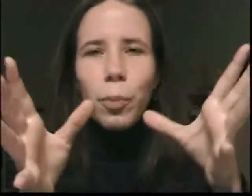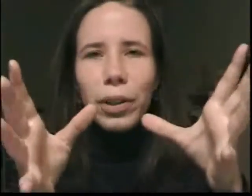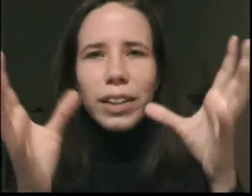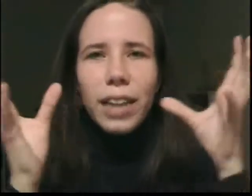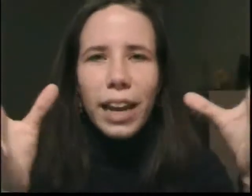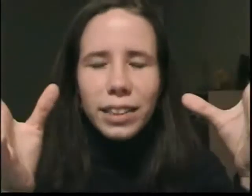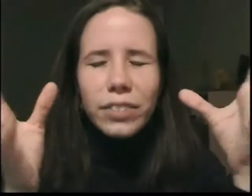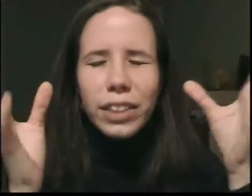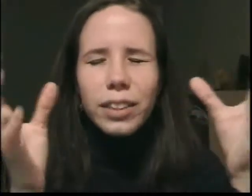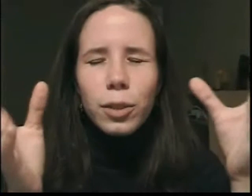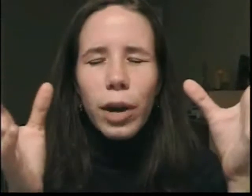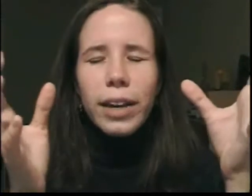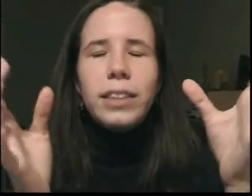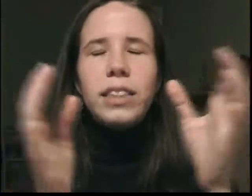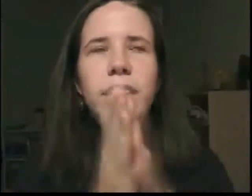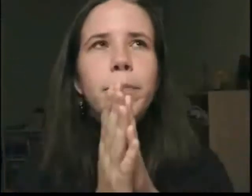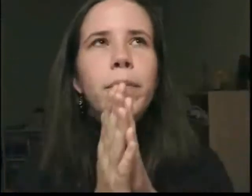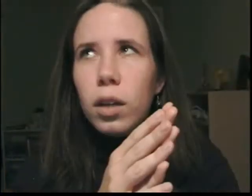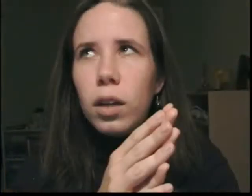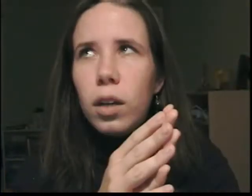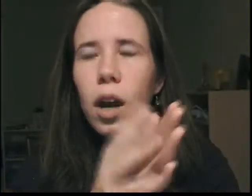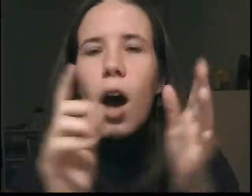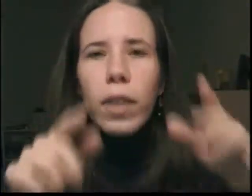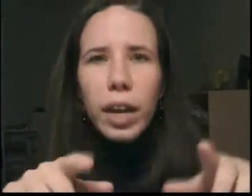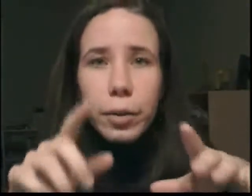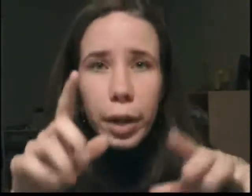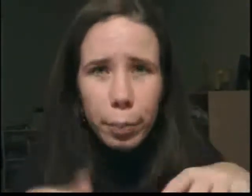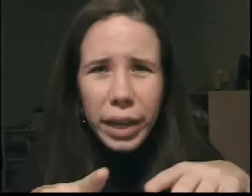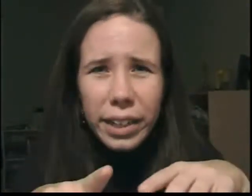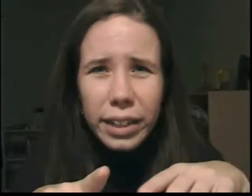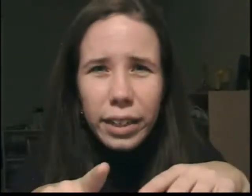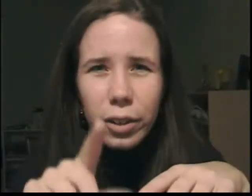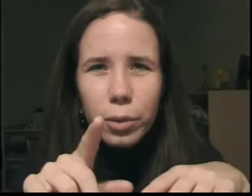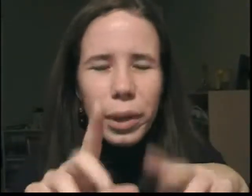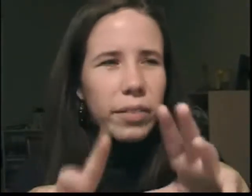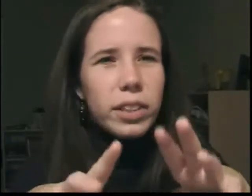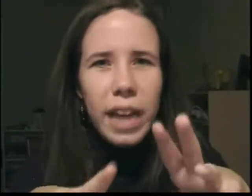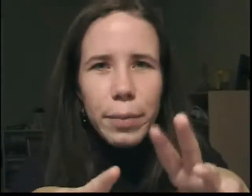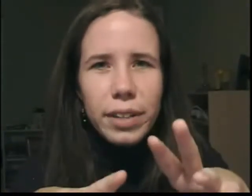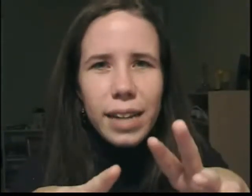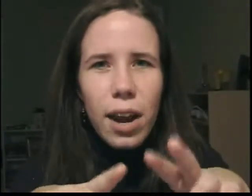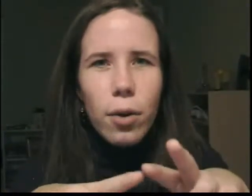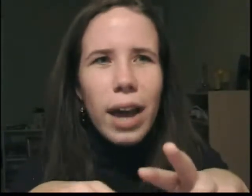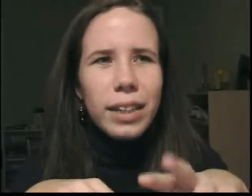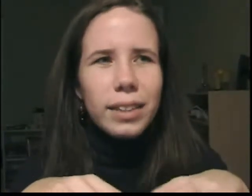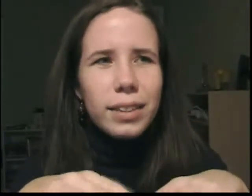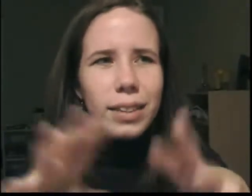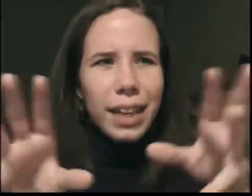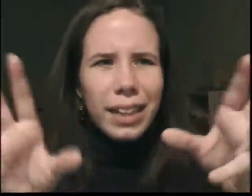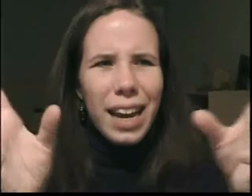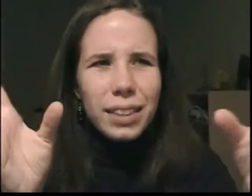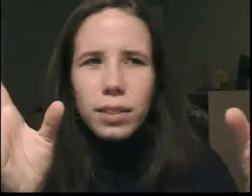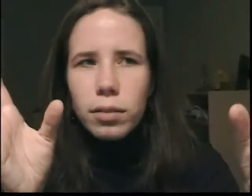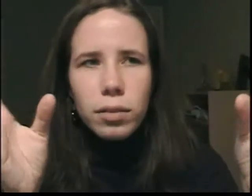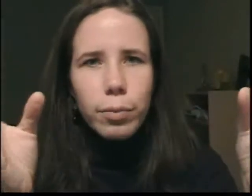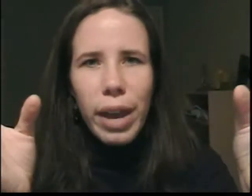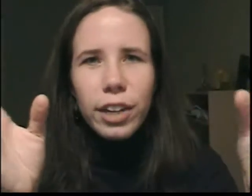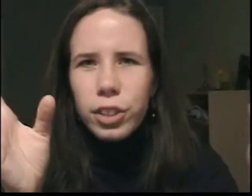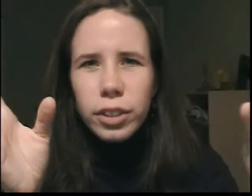so pointless. I hate TV. This is why I hate TV. Oh, had P. Diddy, or whatever his name is now, and his, like, next manager